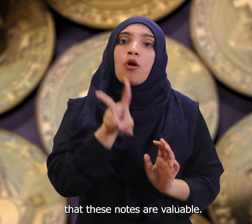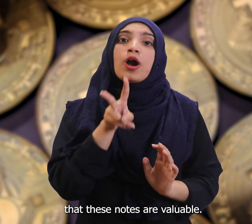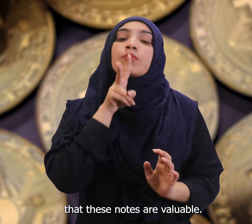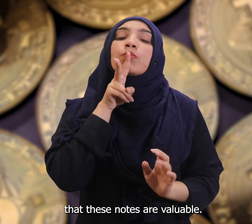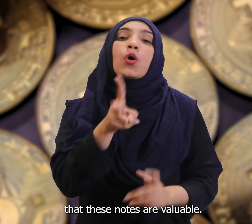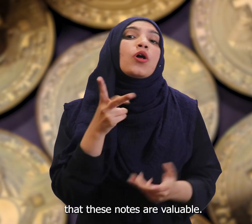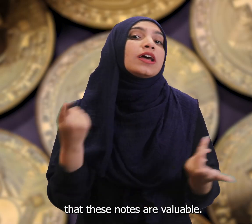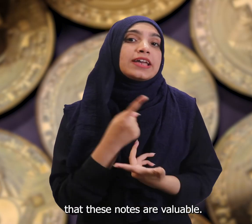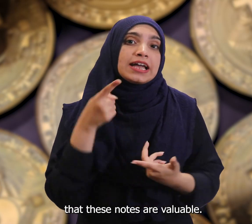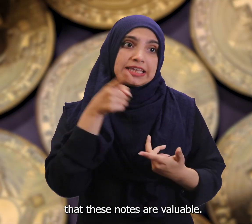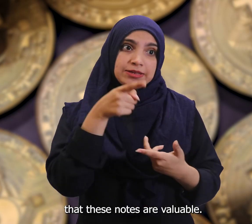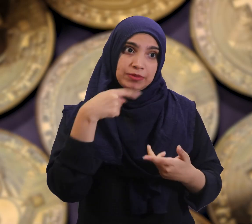notes are valuable.